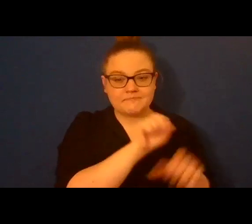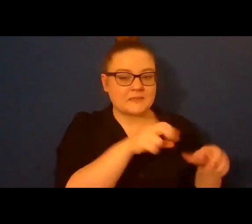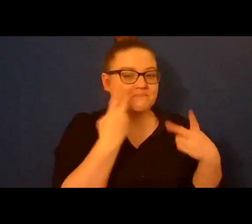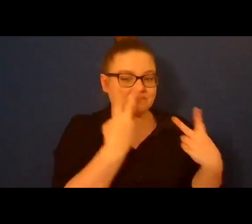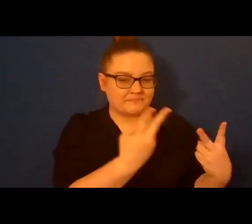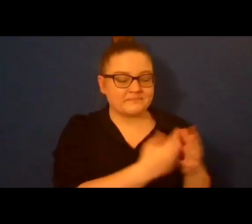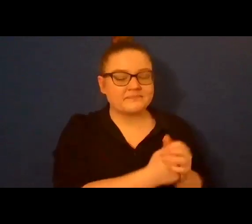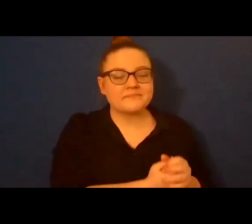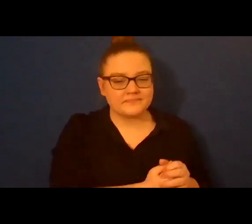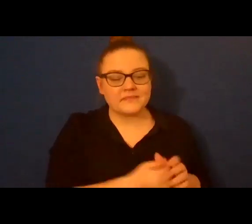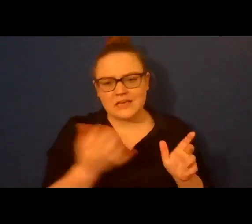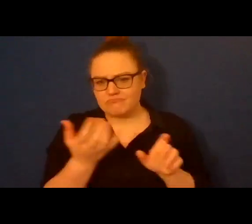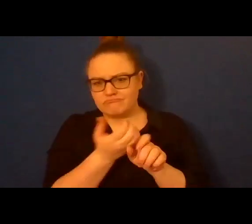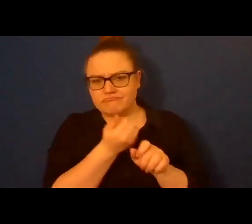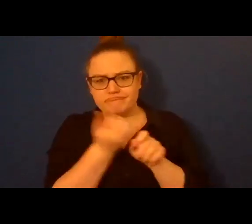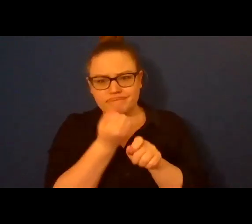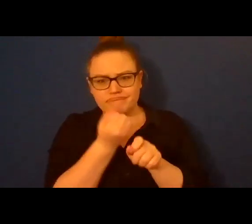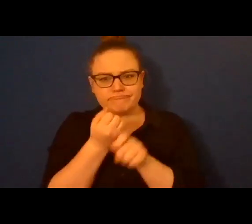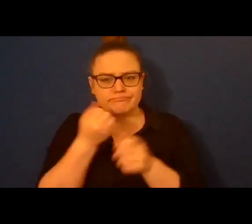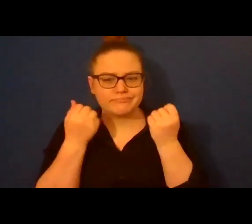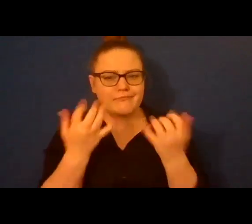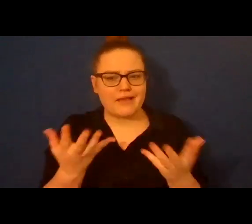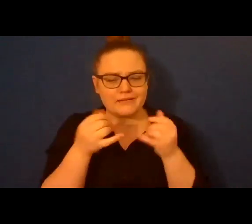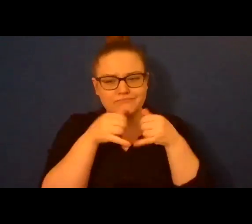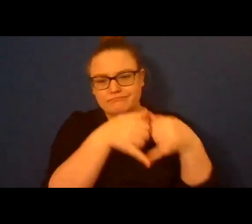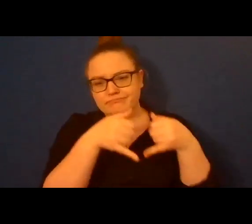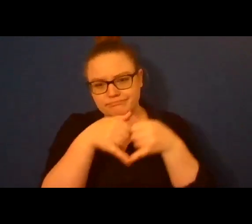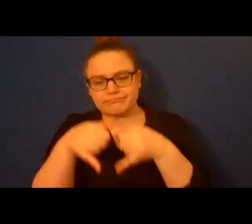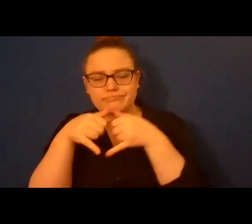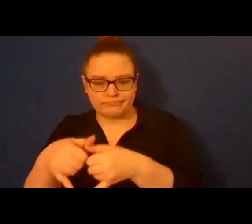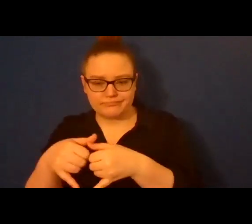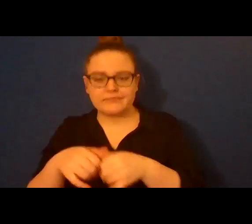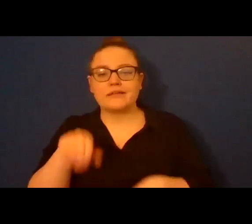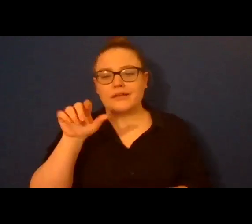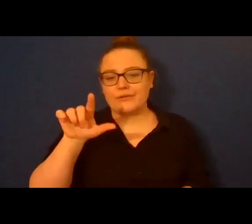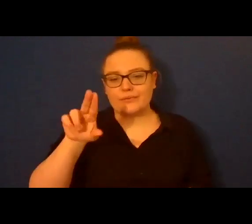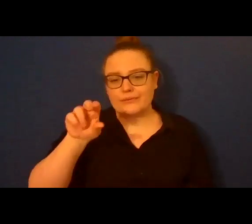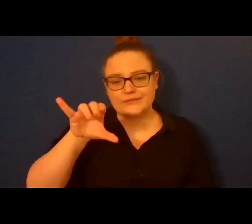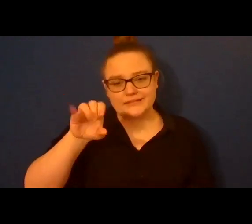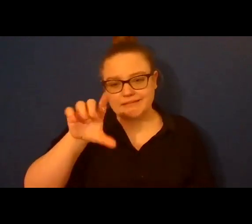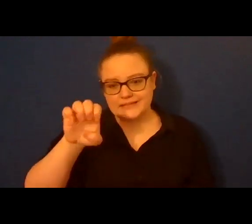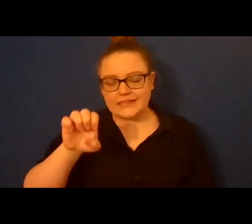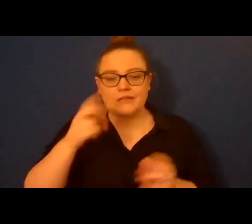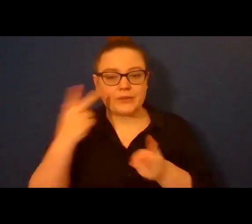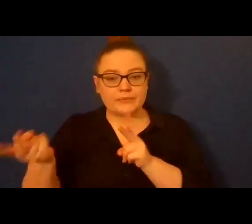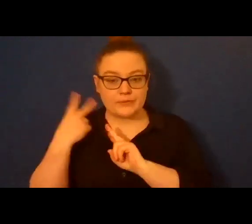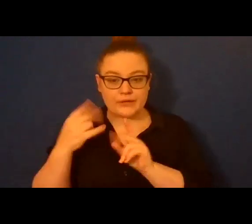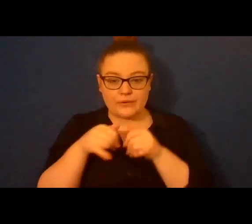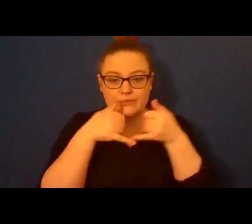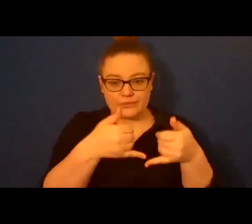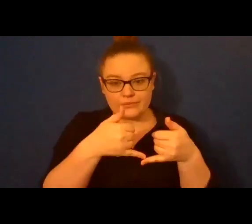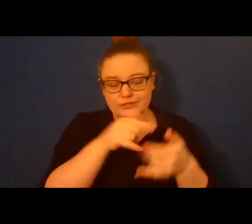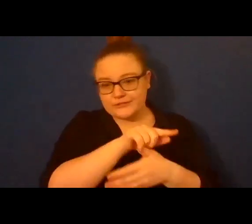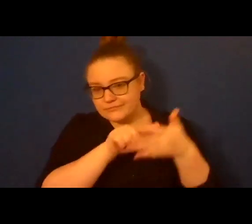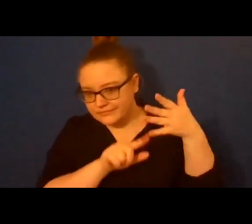Levi Reading Prize, and a Lucille Medwick Memorial Award from the Poetry Society of America. Kava was born in Tehran,